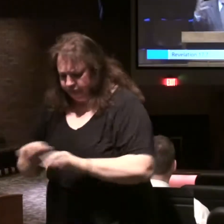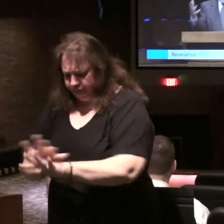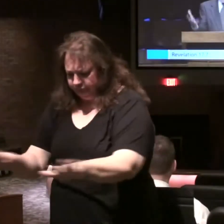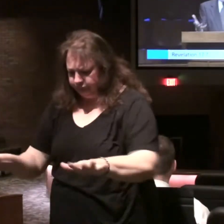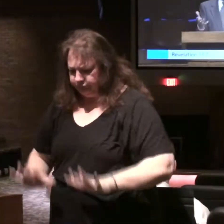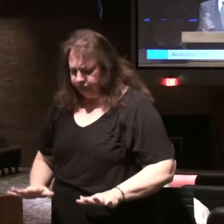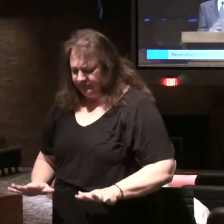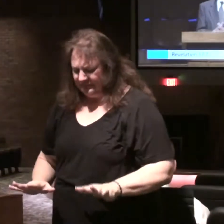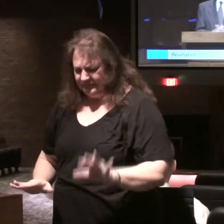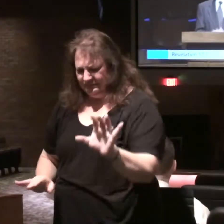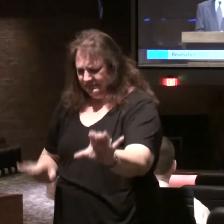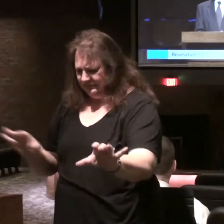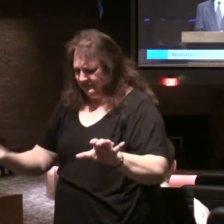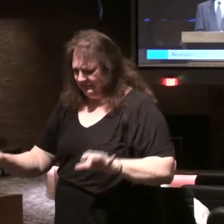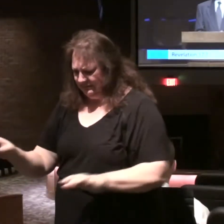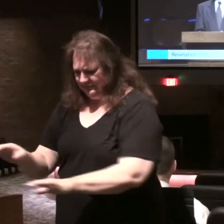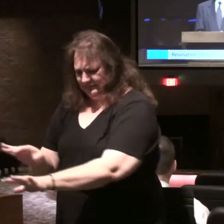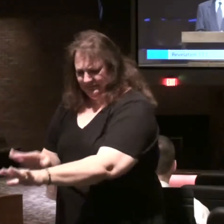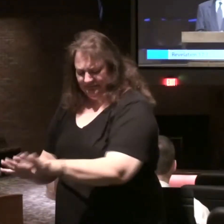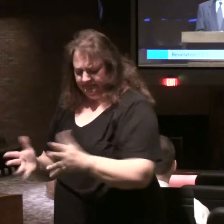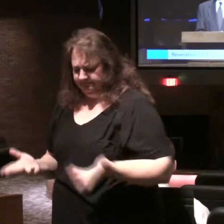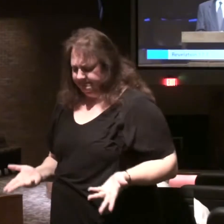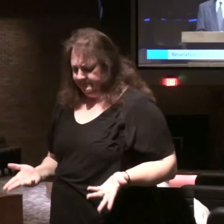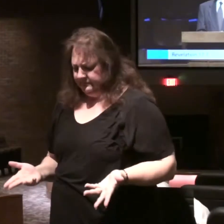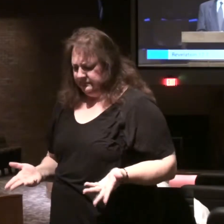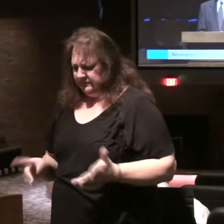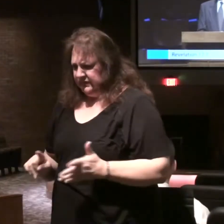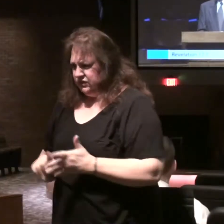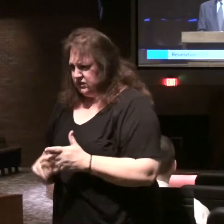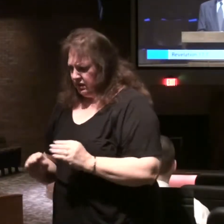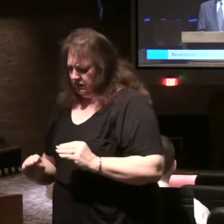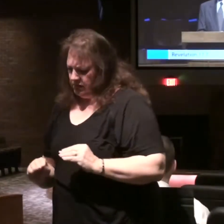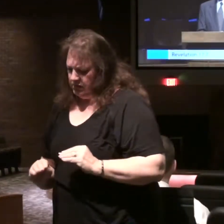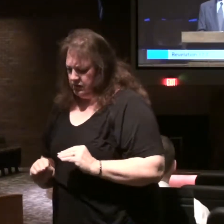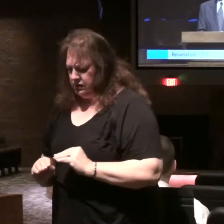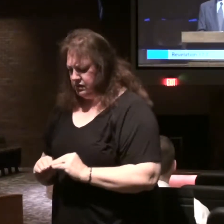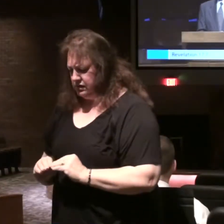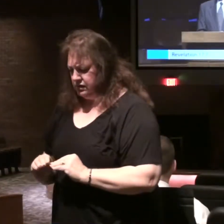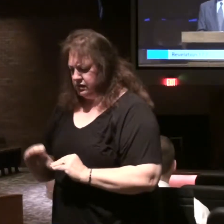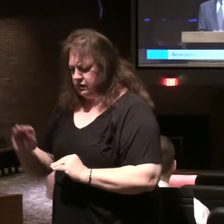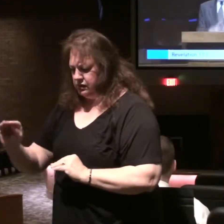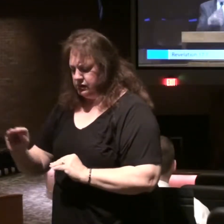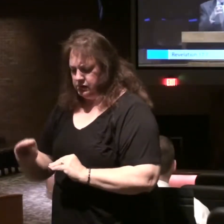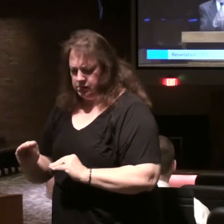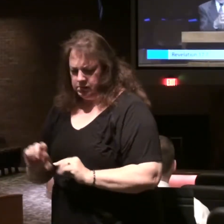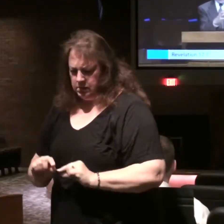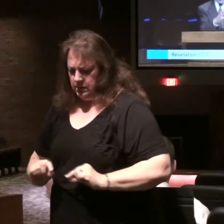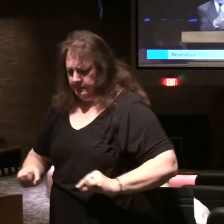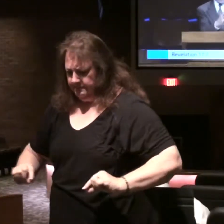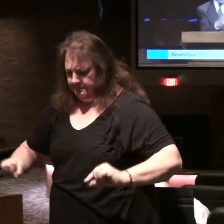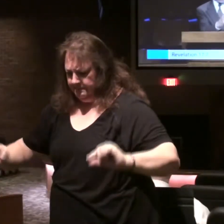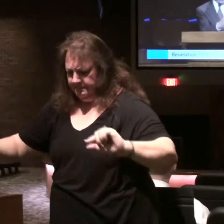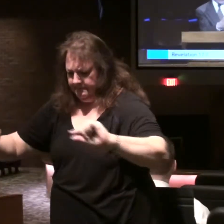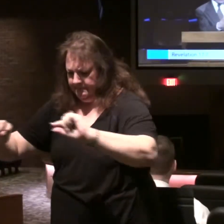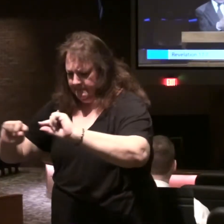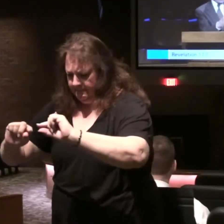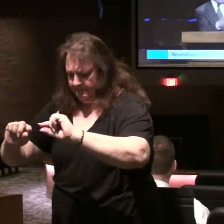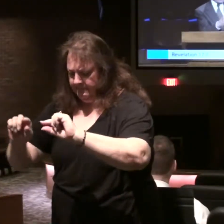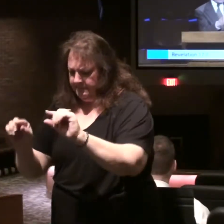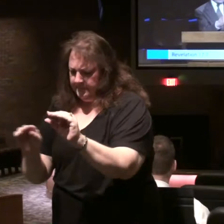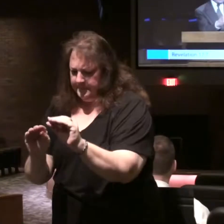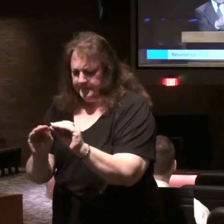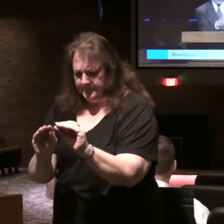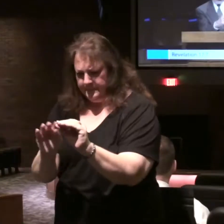this many pieces of a detailed puzzle. You start to put it together. And you put pieces together here.